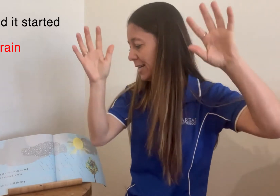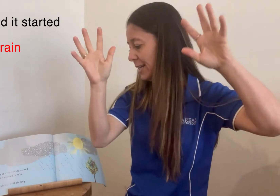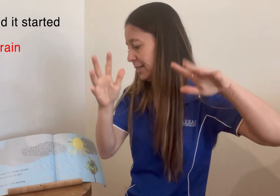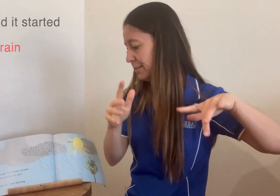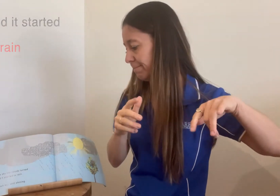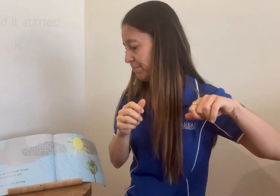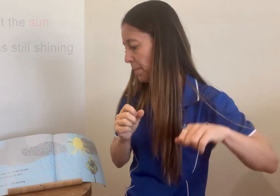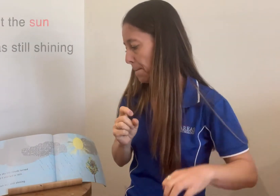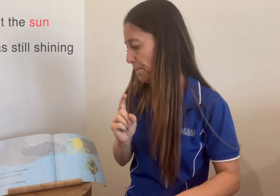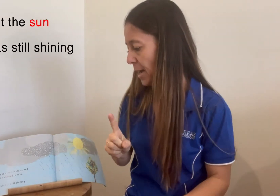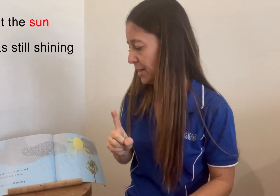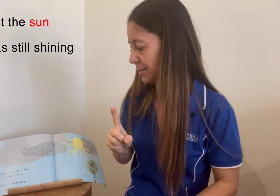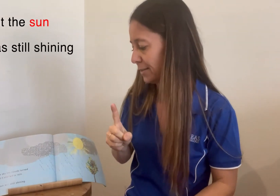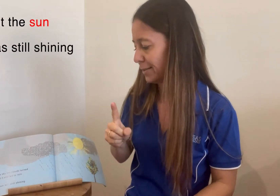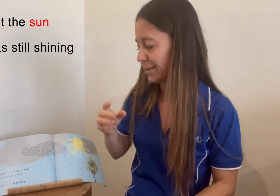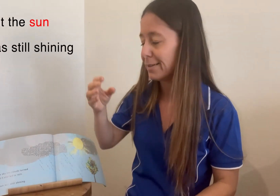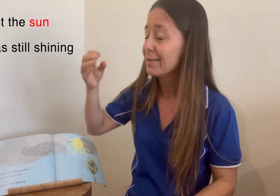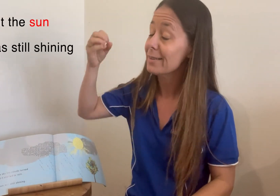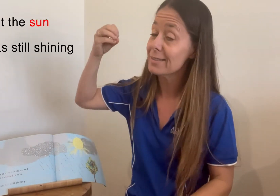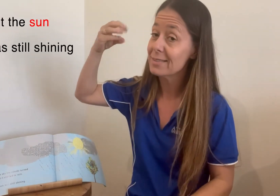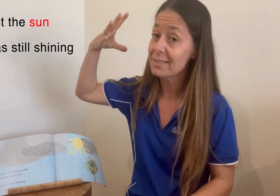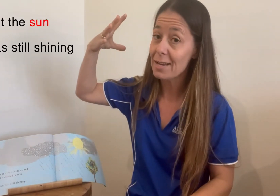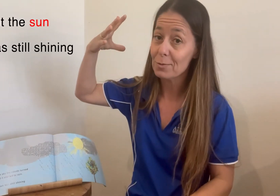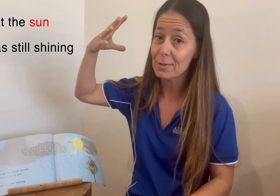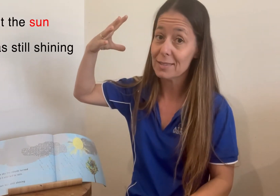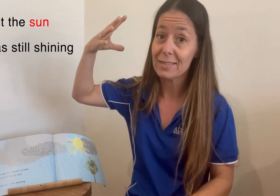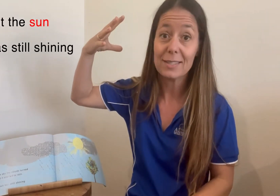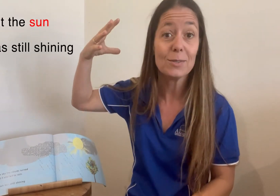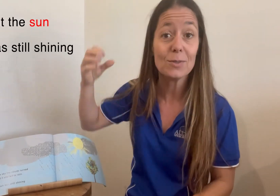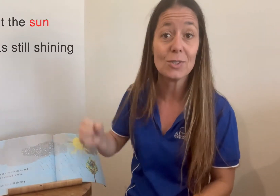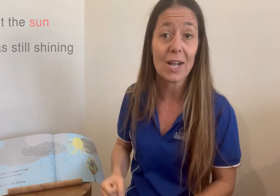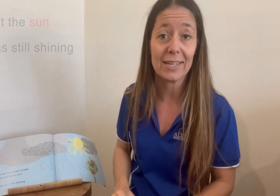But, the sun was still shining.